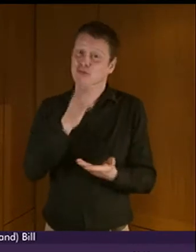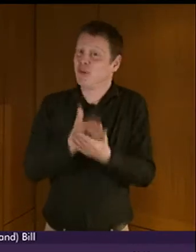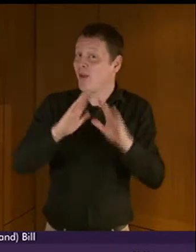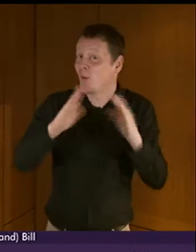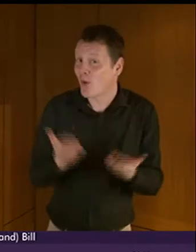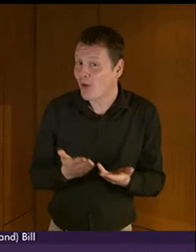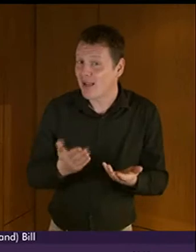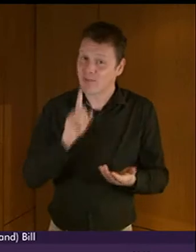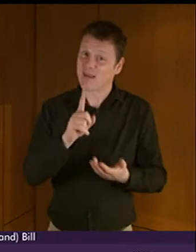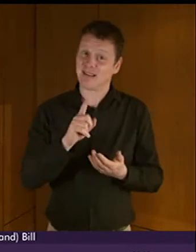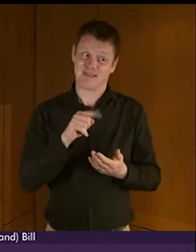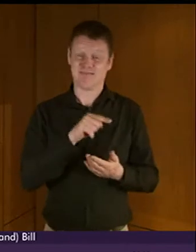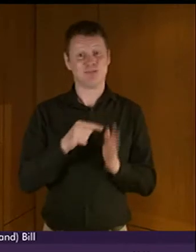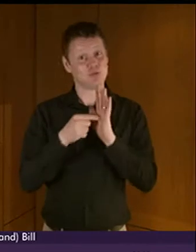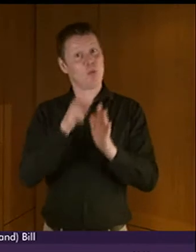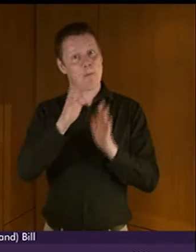persevere.